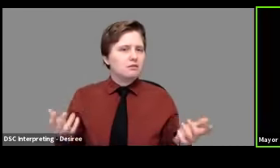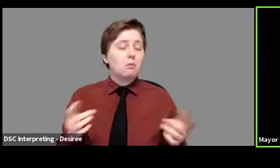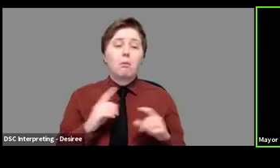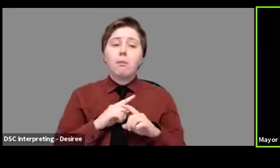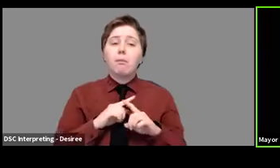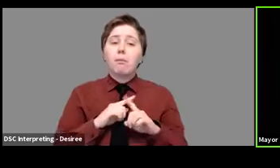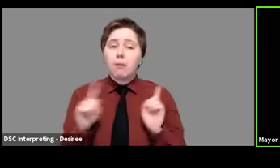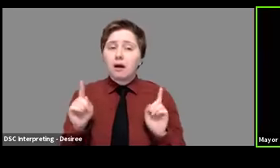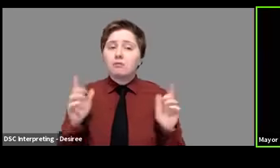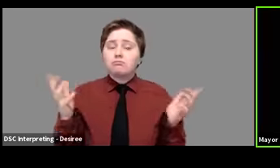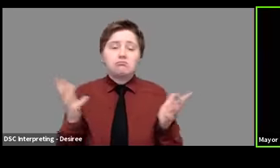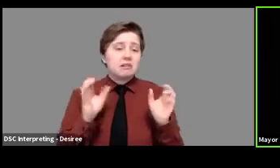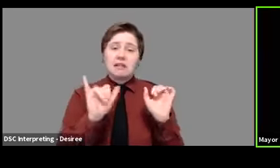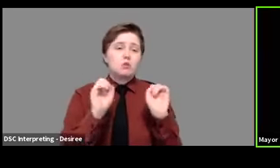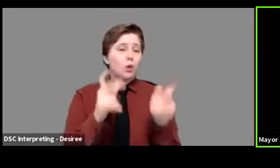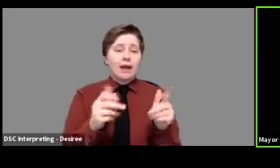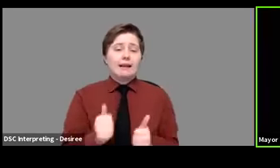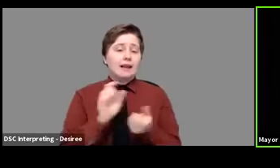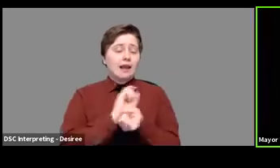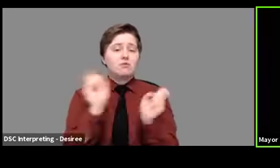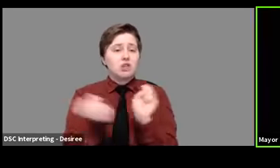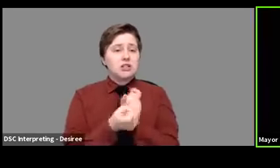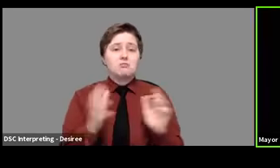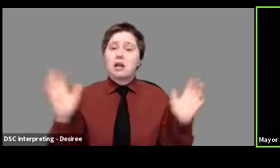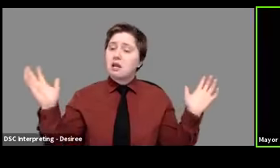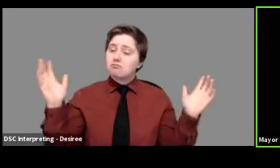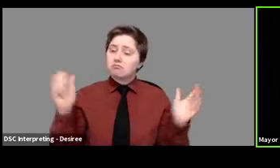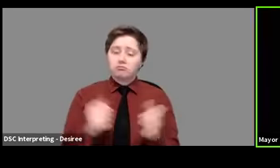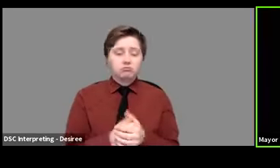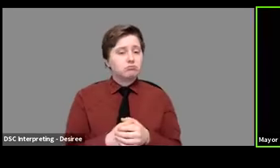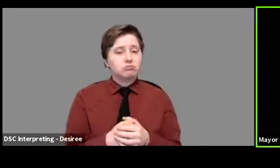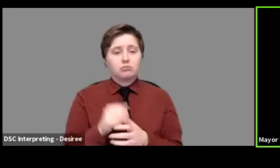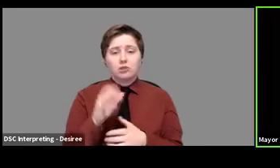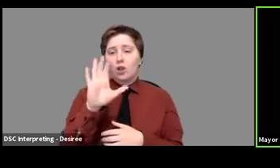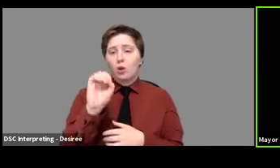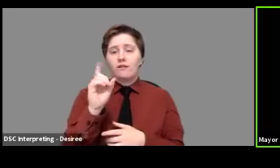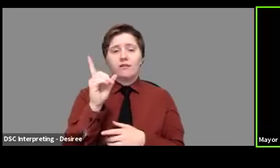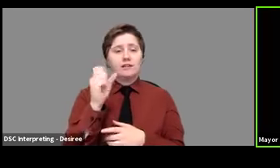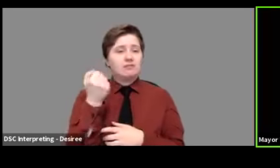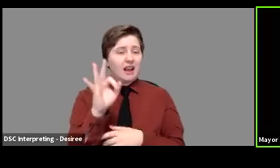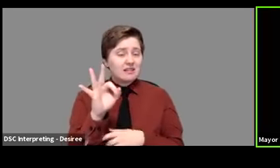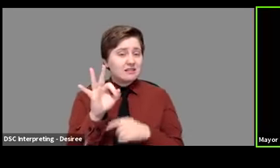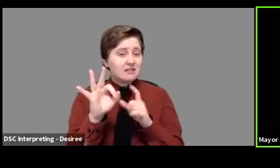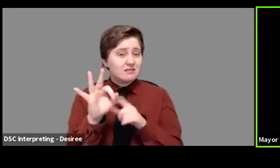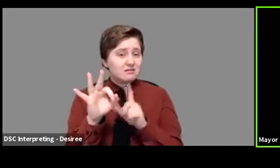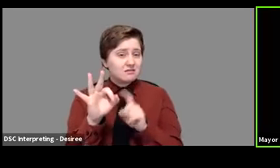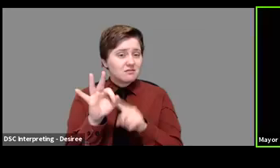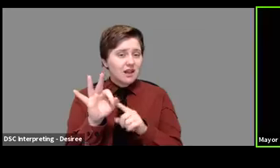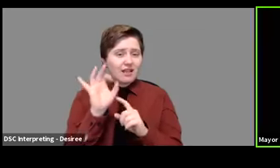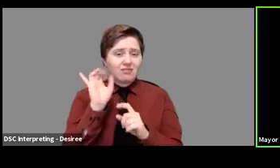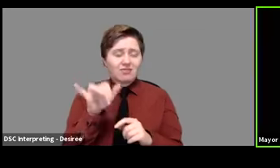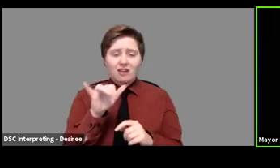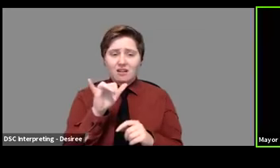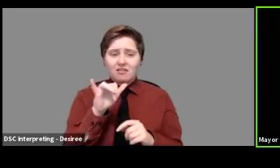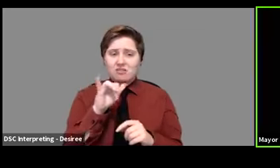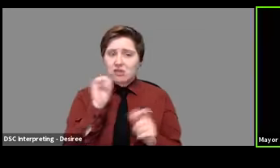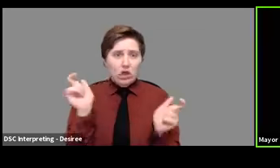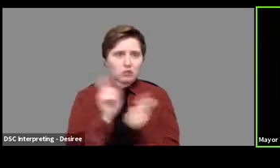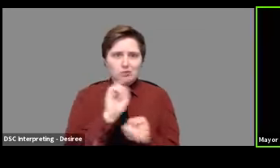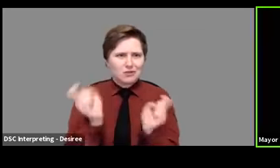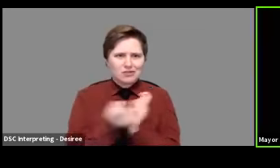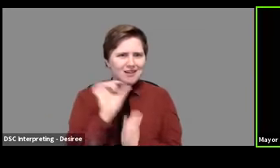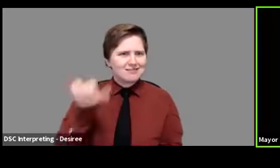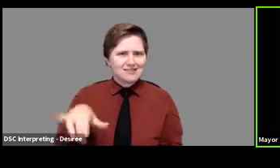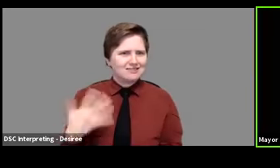you know, life, it's okay. Life changes. And Hey, COVID-19 was not a, uh, it's not a small change.